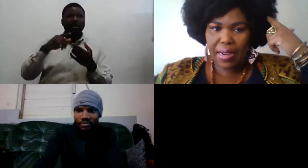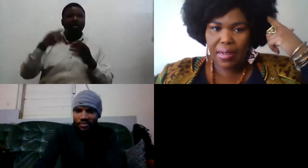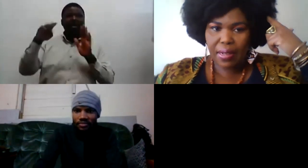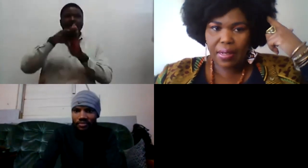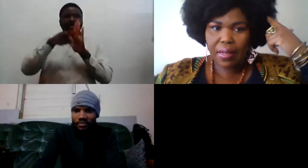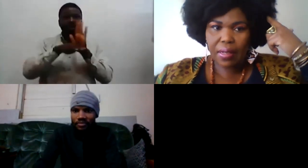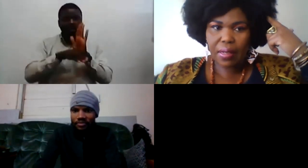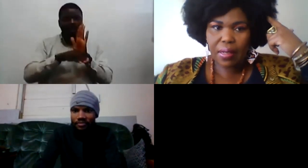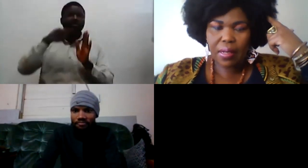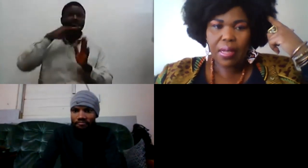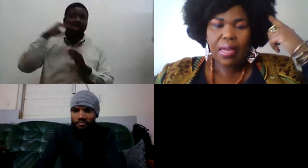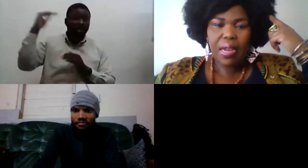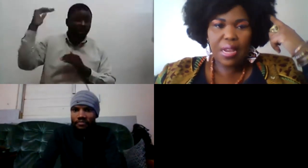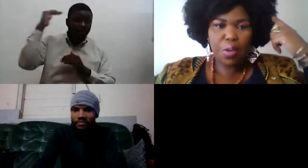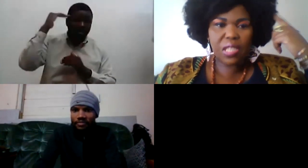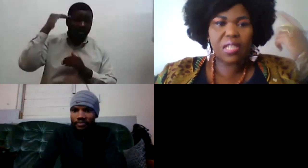brain